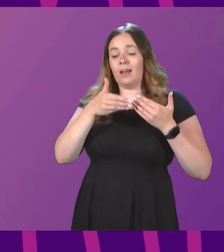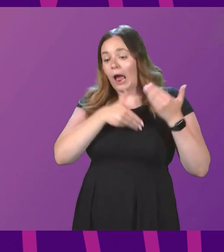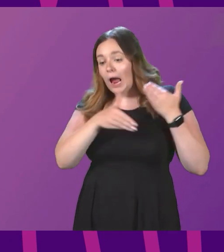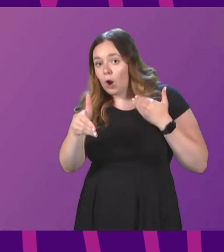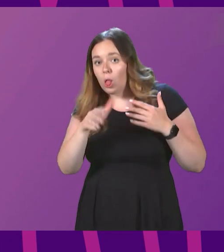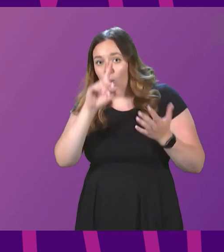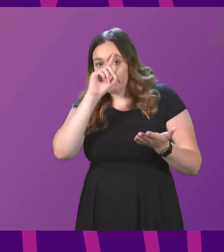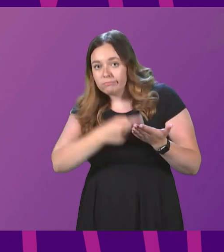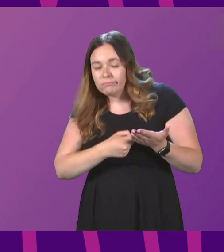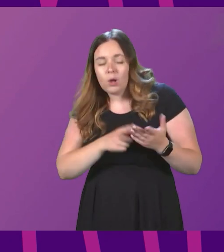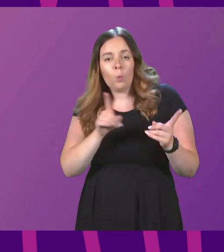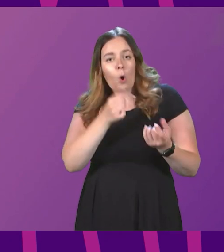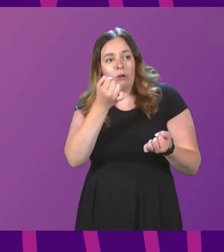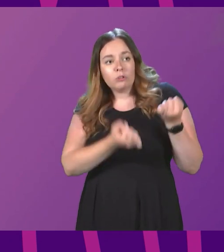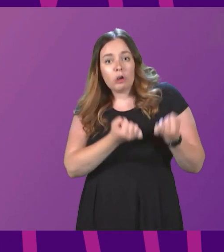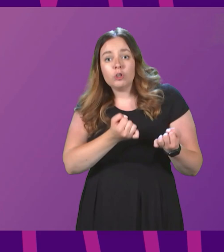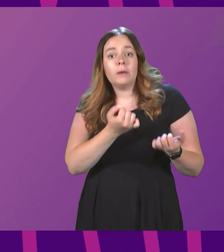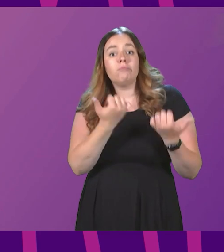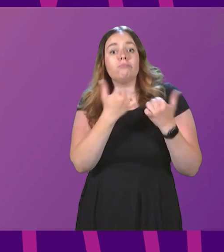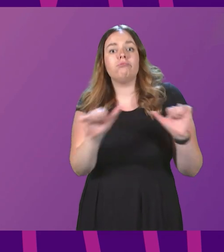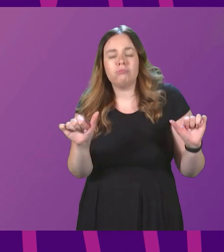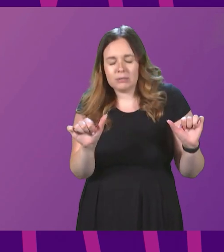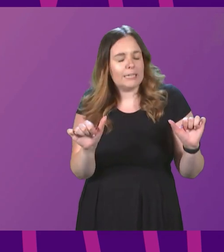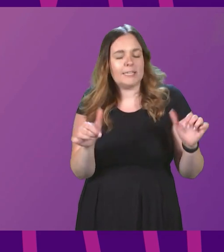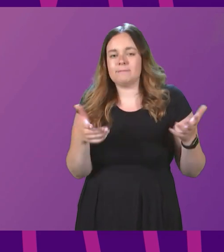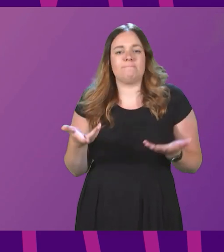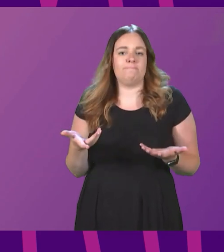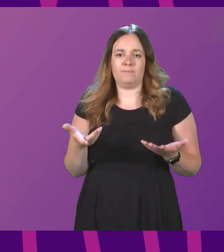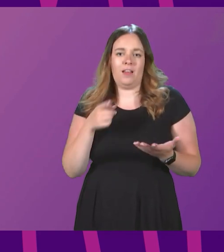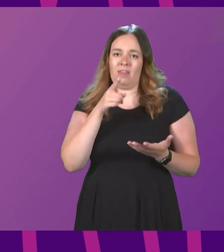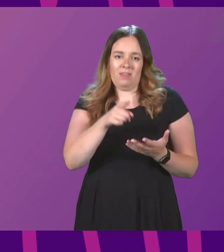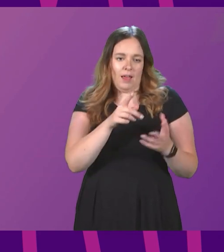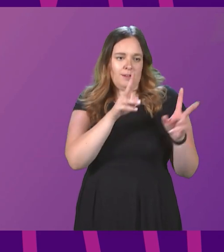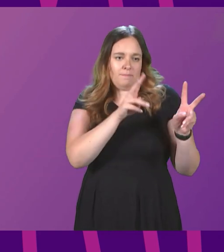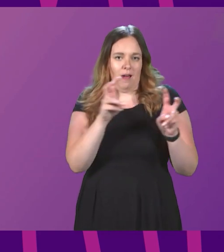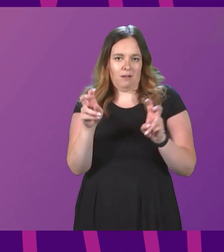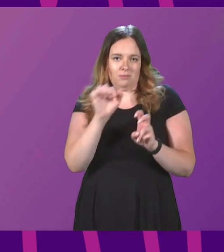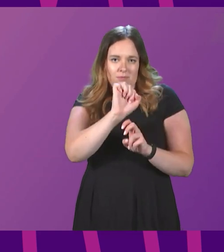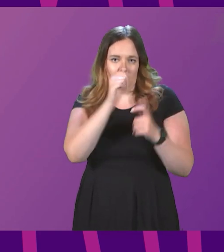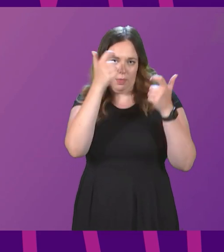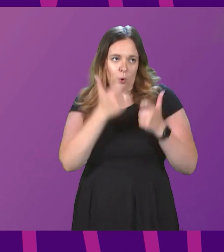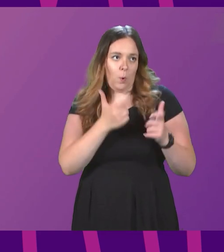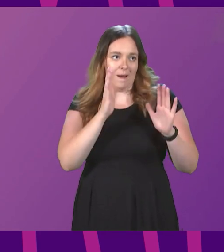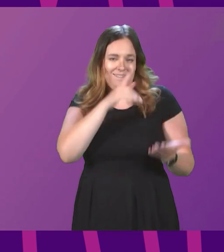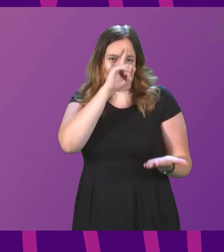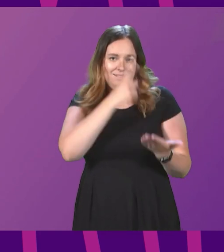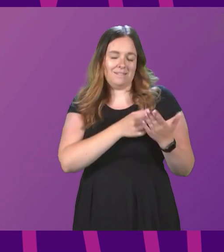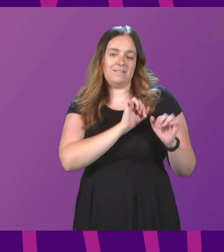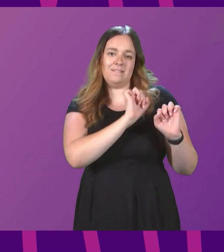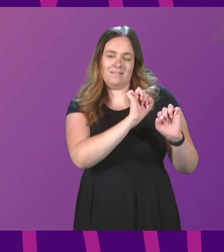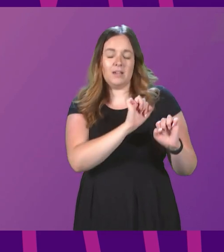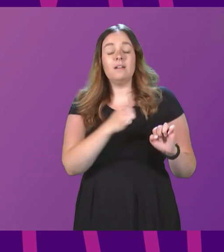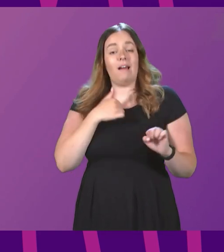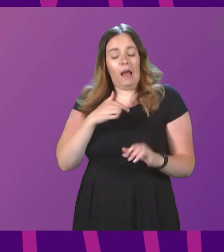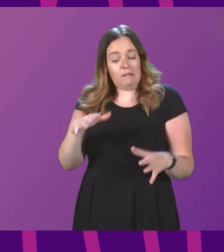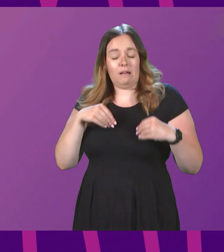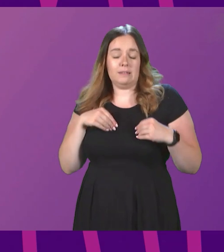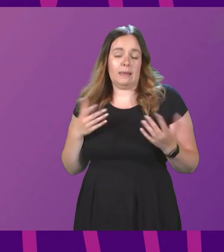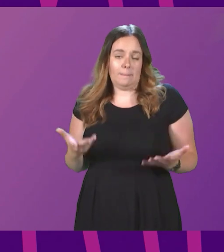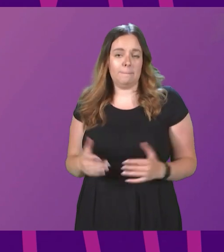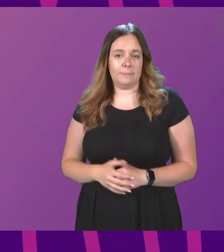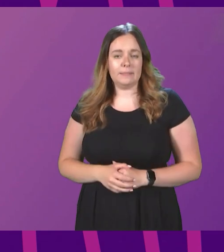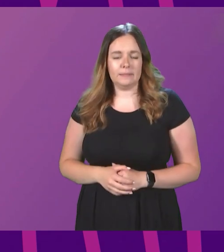and what judgment is arrived at, and of course, all matters for the court to determine. I accept that.